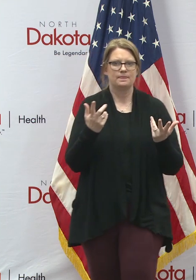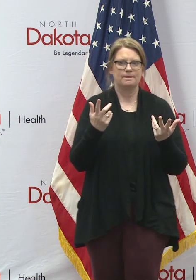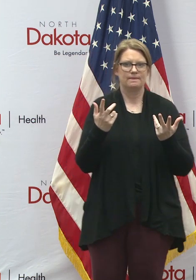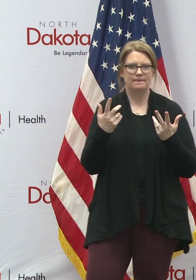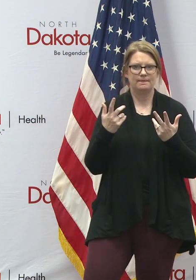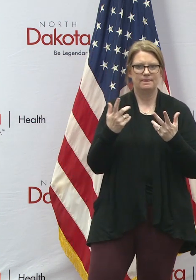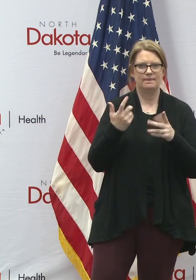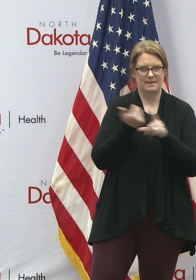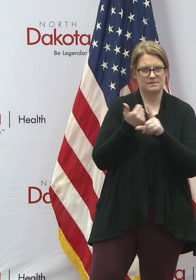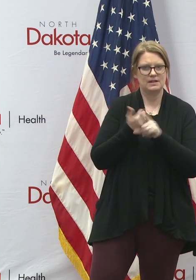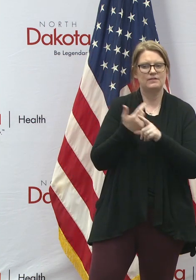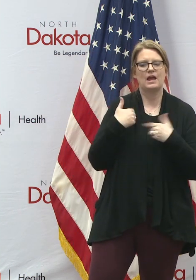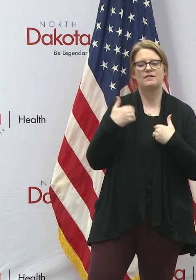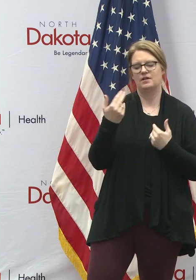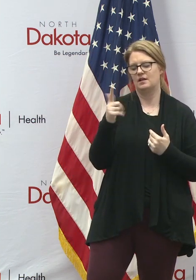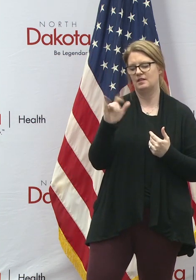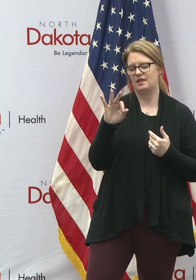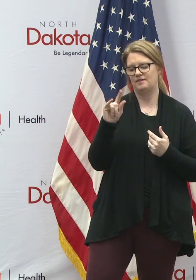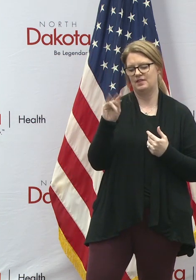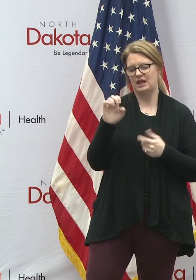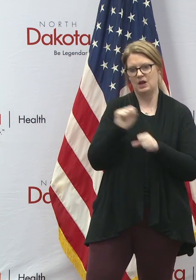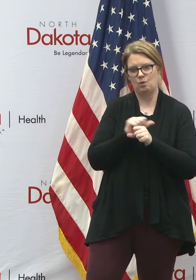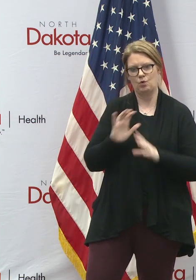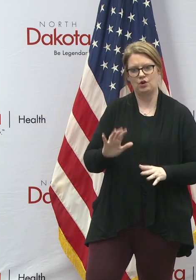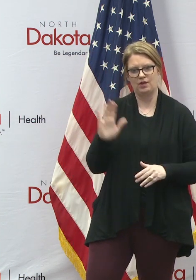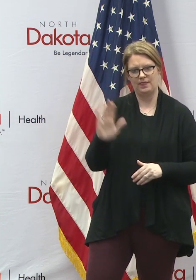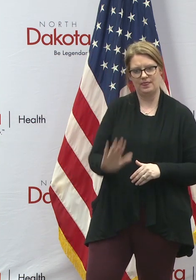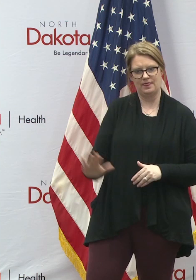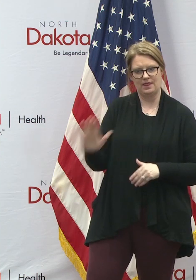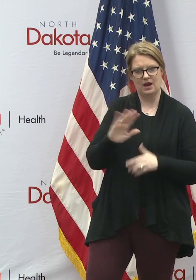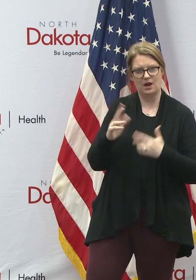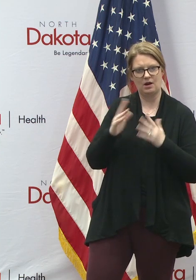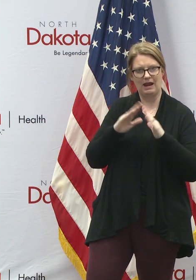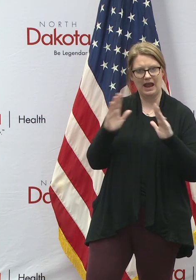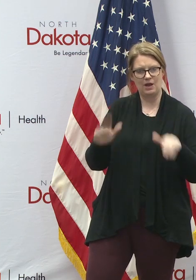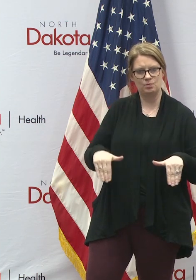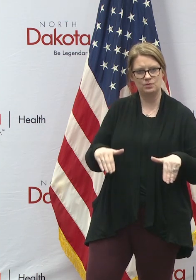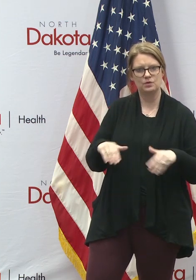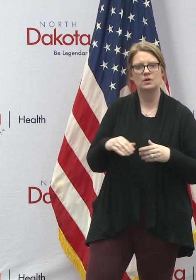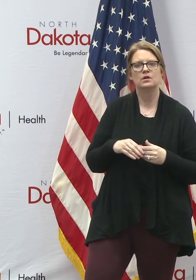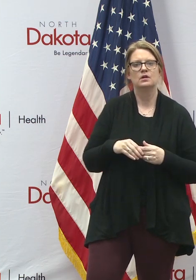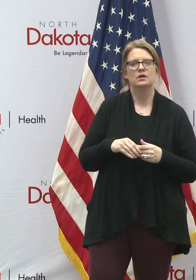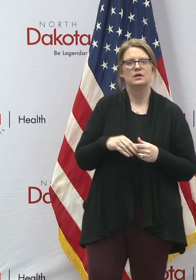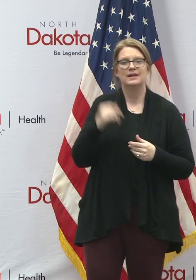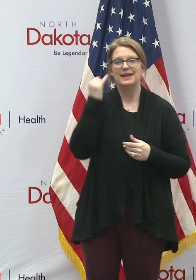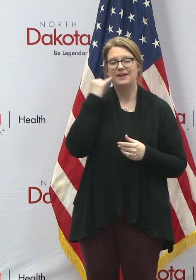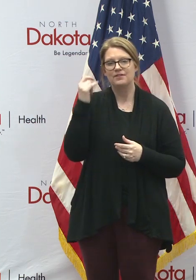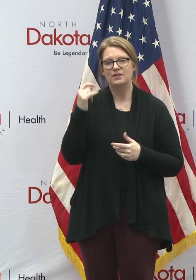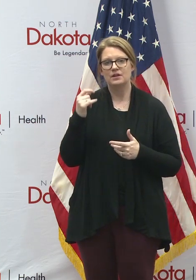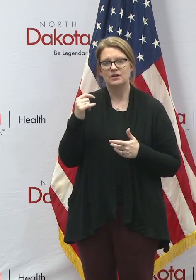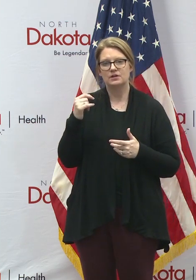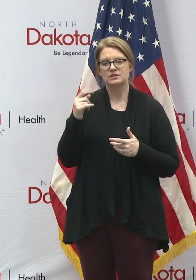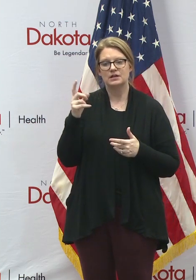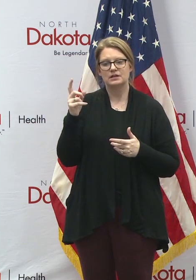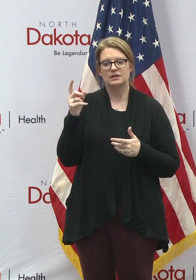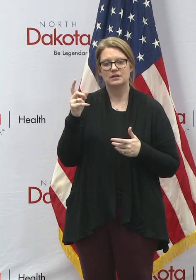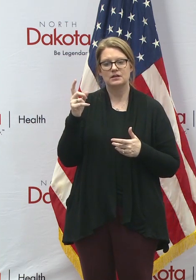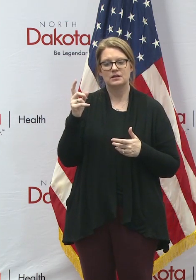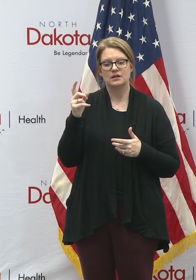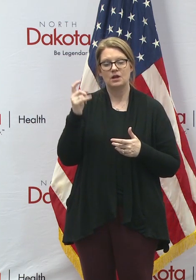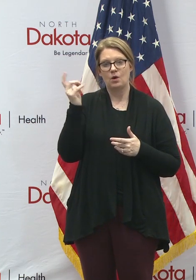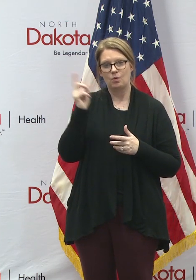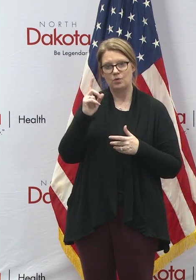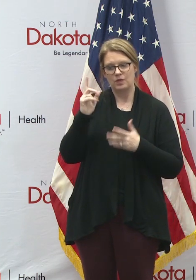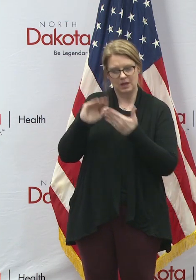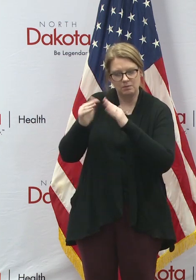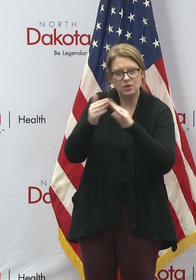households. Where there is a community in need of outside of the existing childcare providers and where